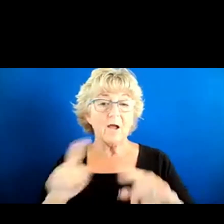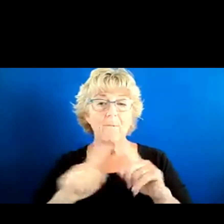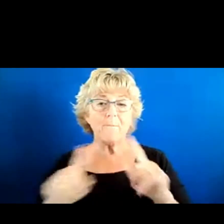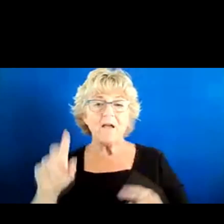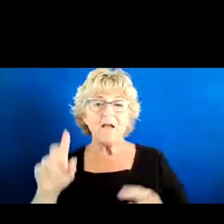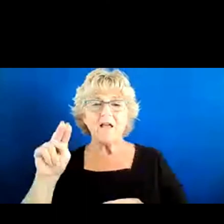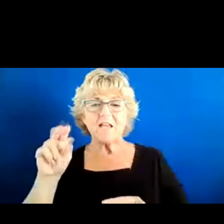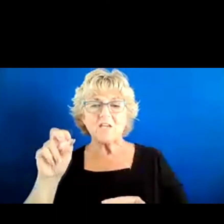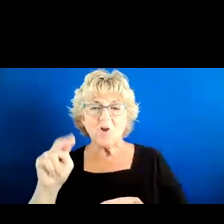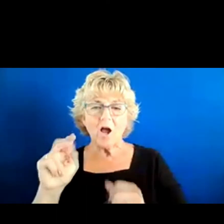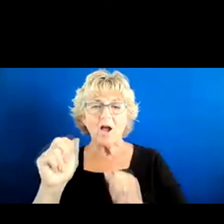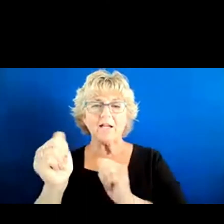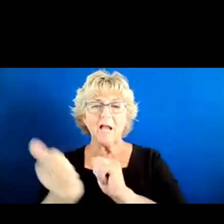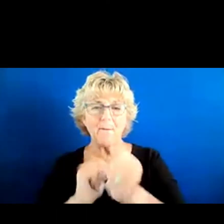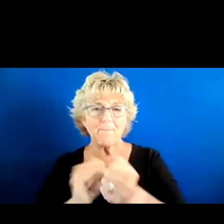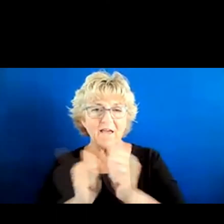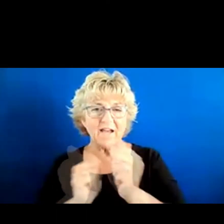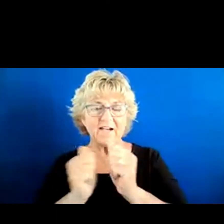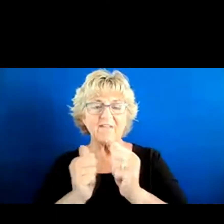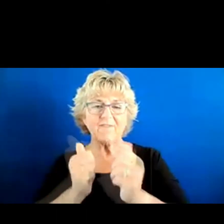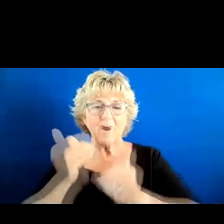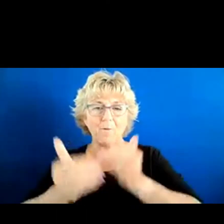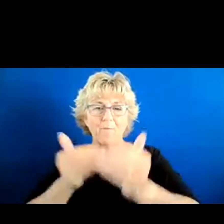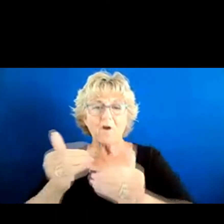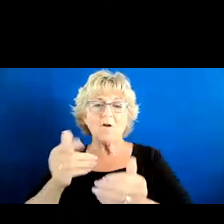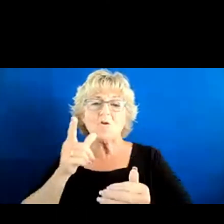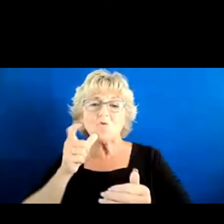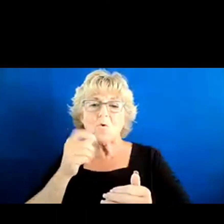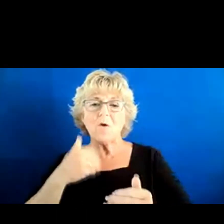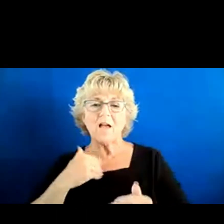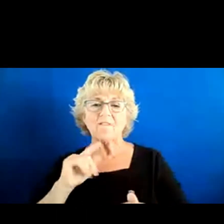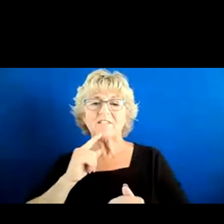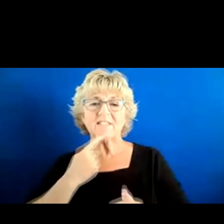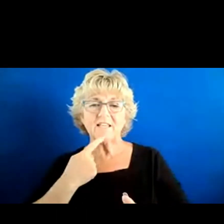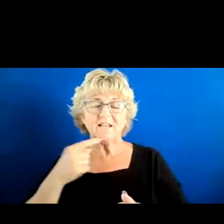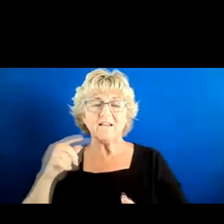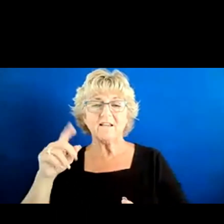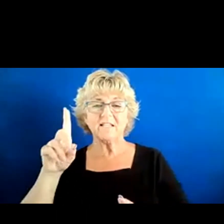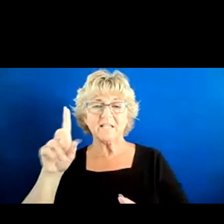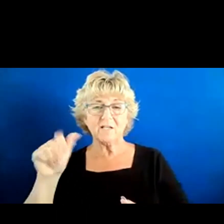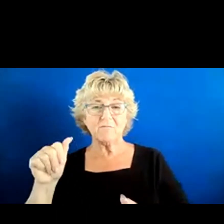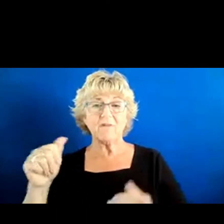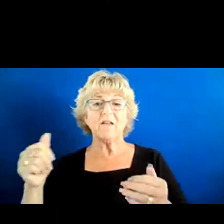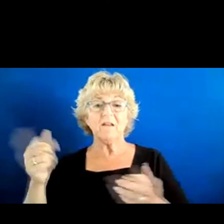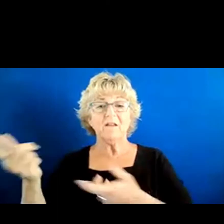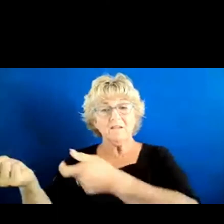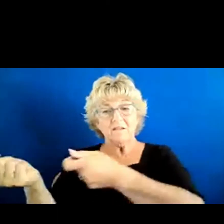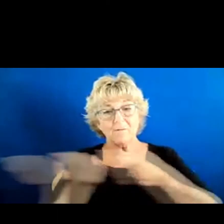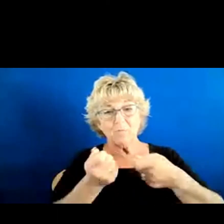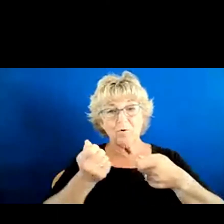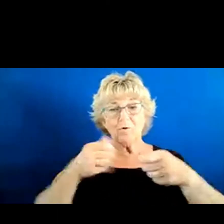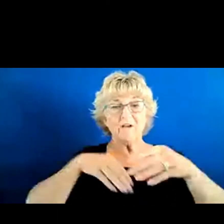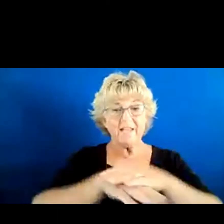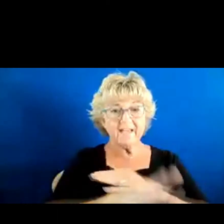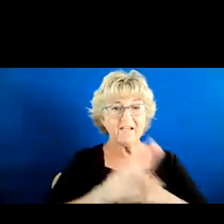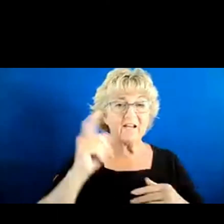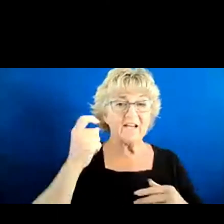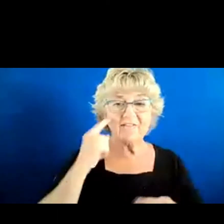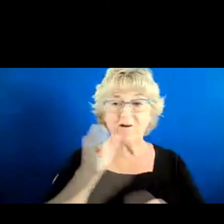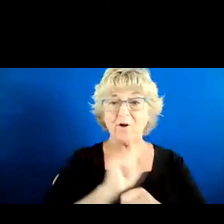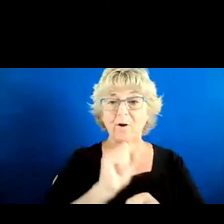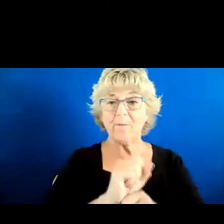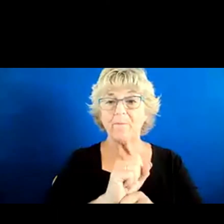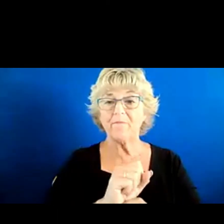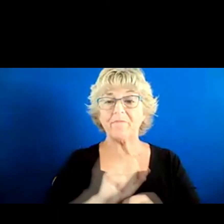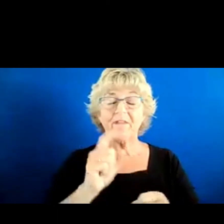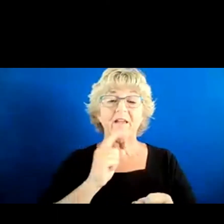-competitive process to bring people with significant disabilities into federal service. And the advantage for